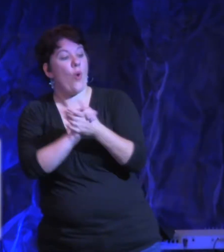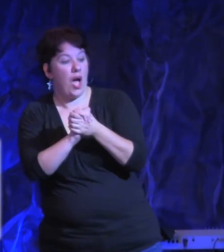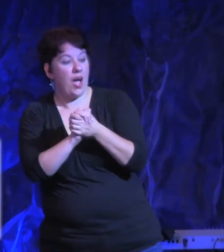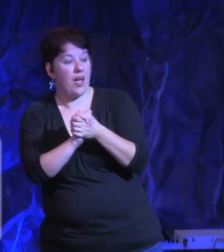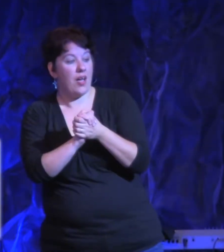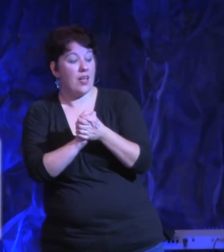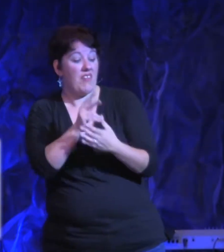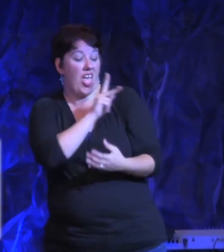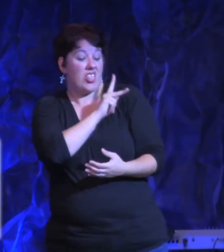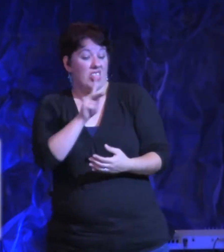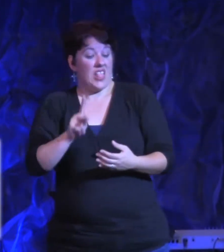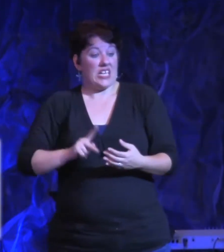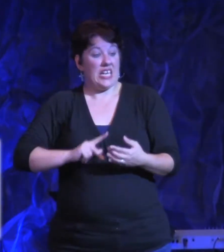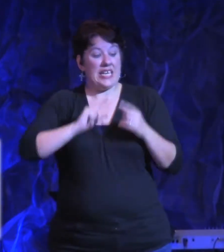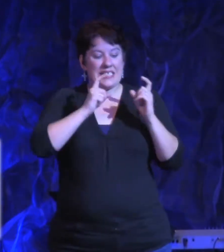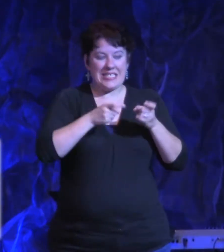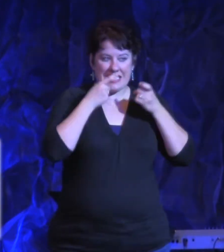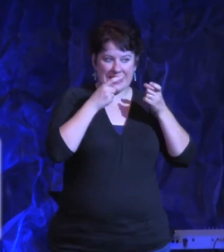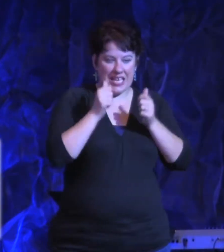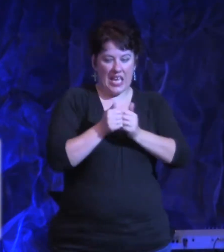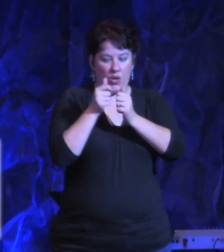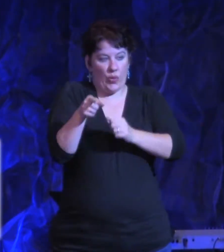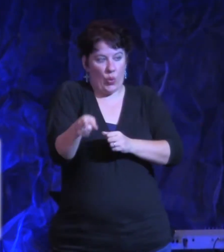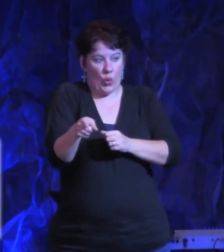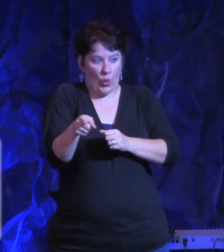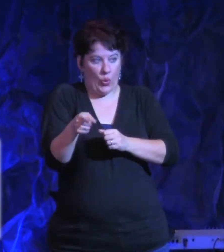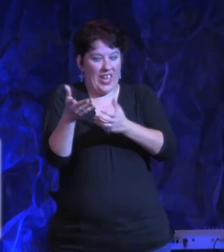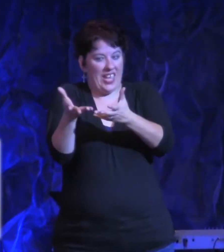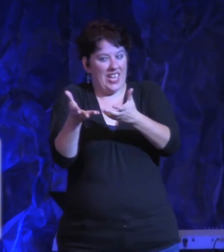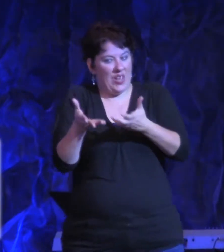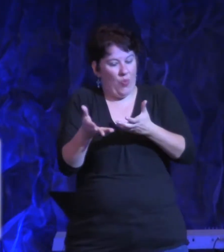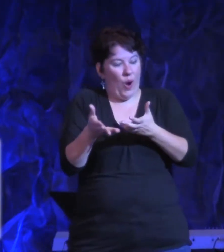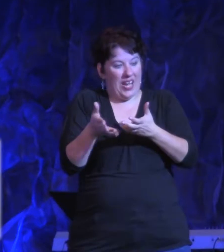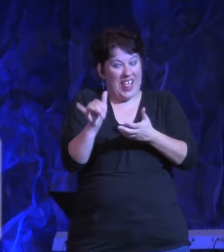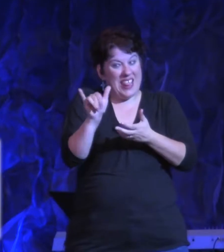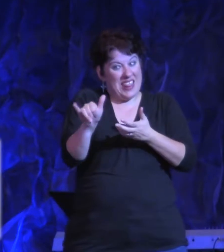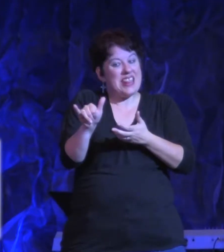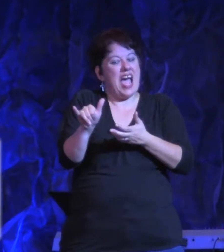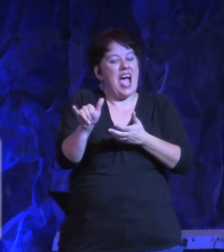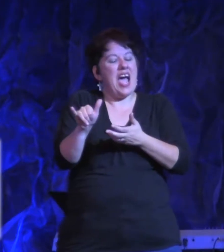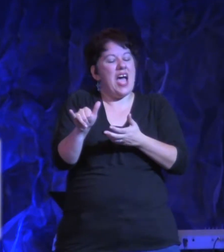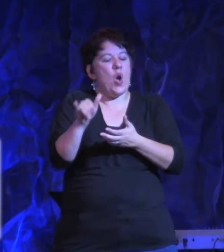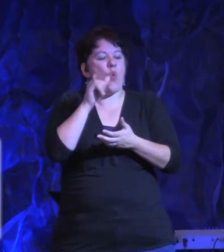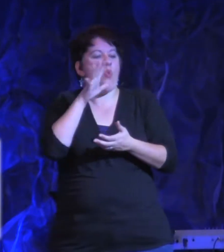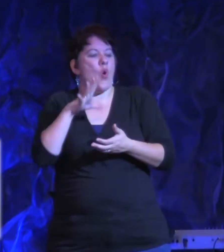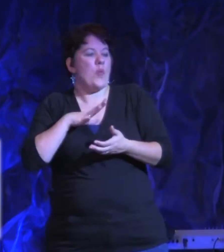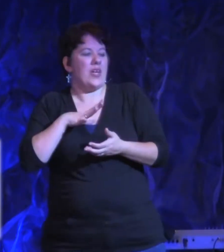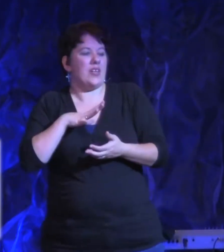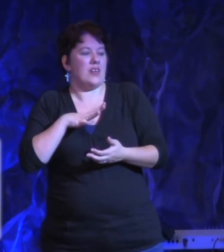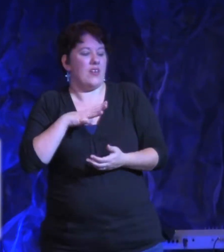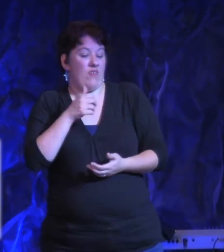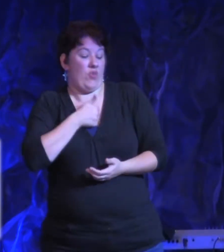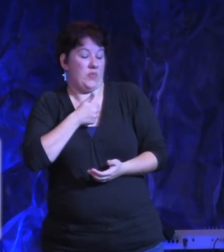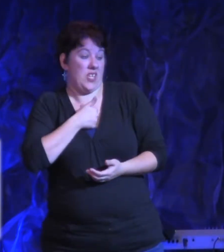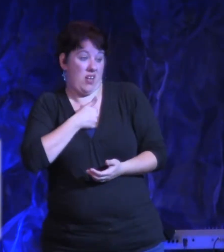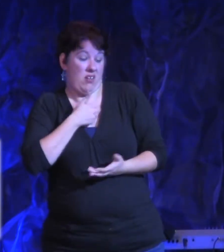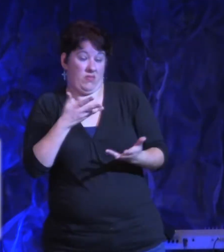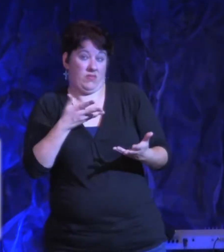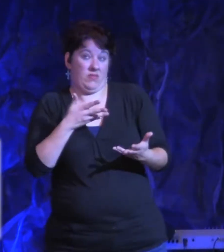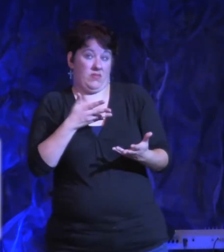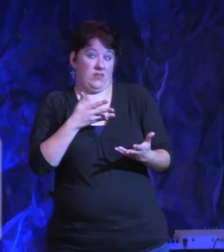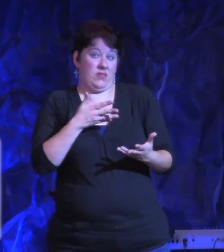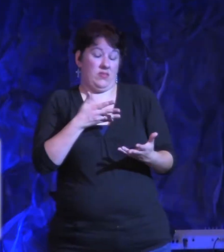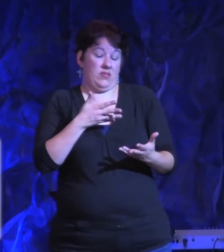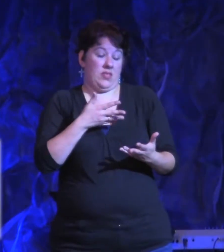lead the people of God. He was God's man, and he sinned. But in Psalm 32.3, he said, when I refused to confess my